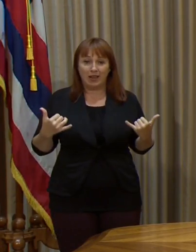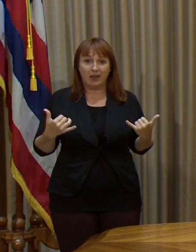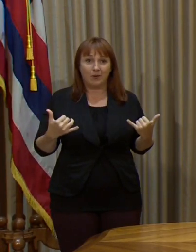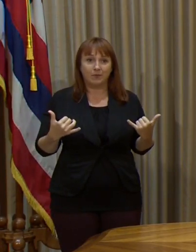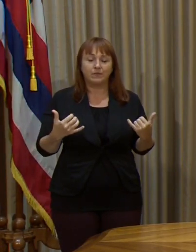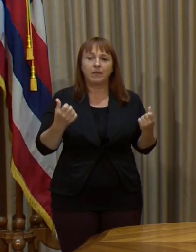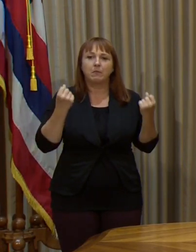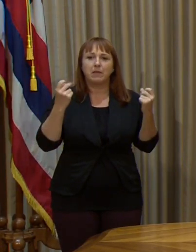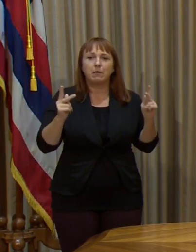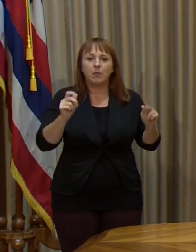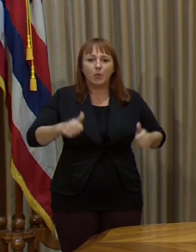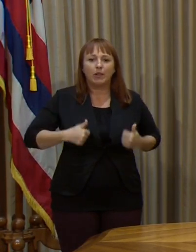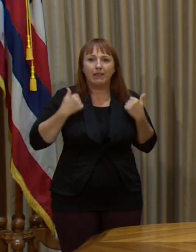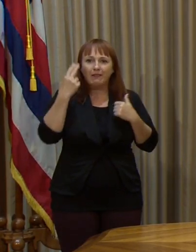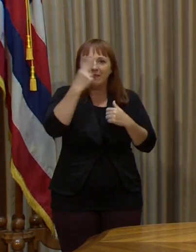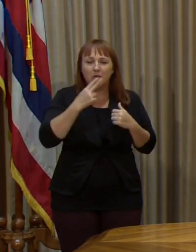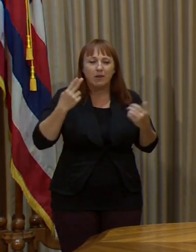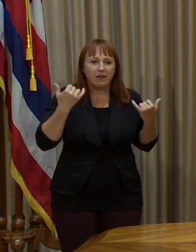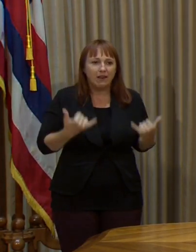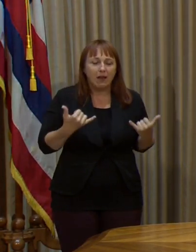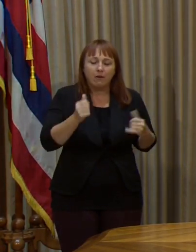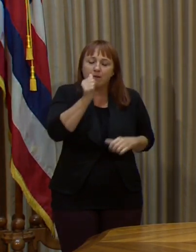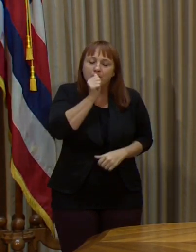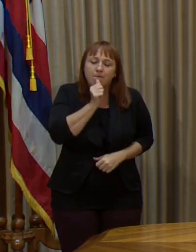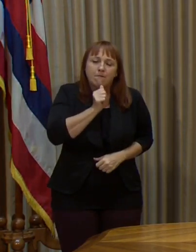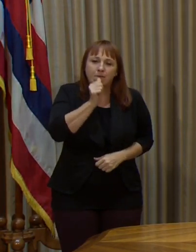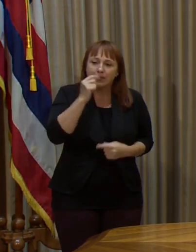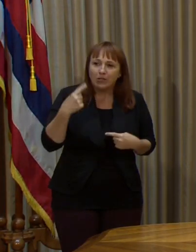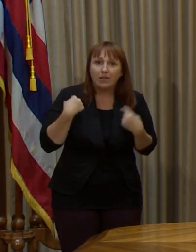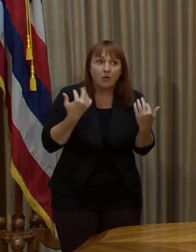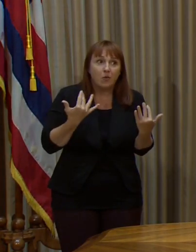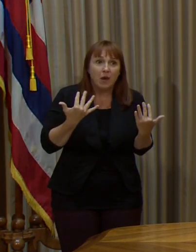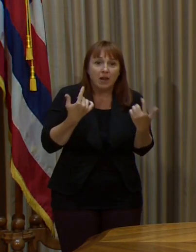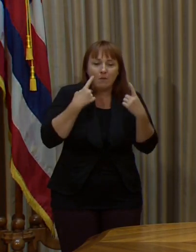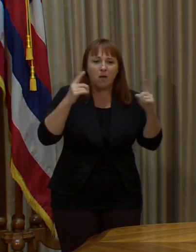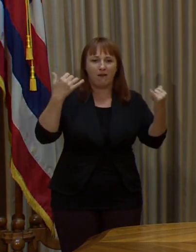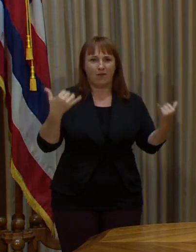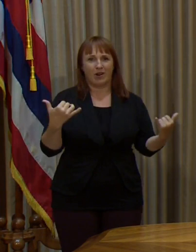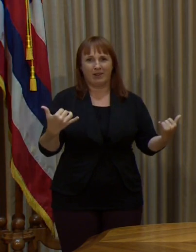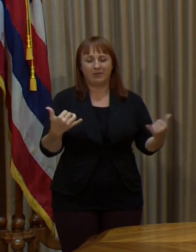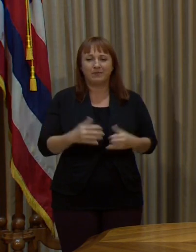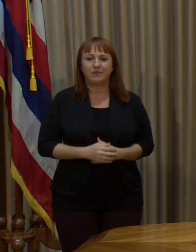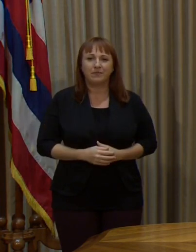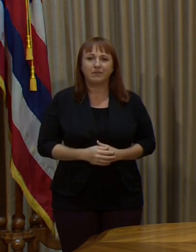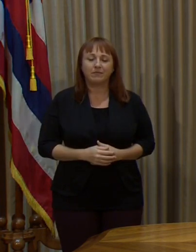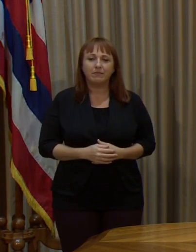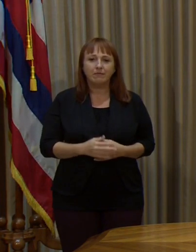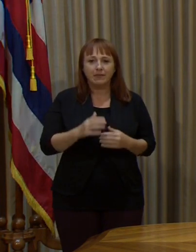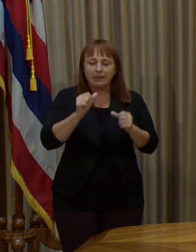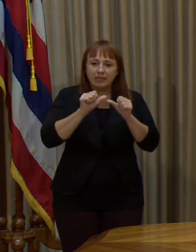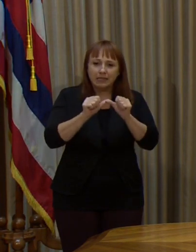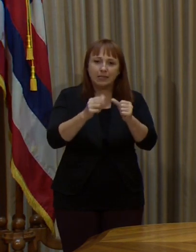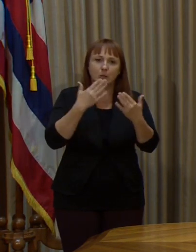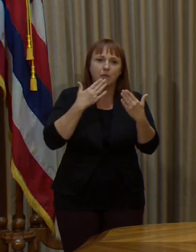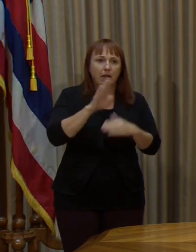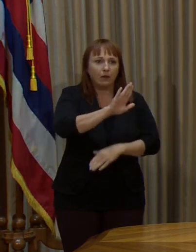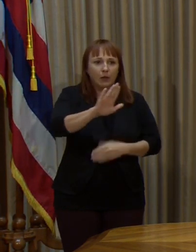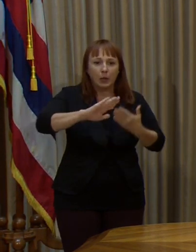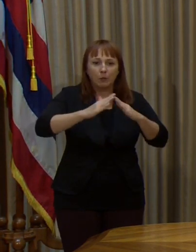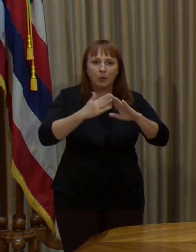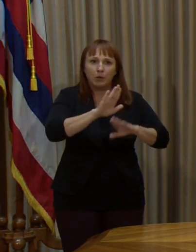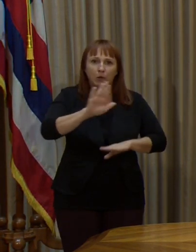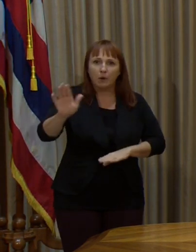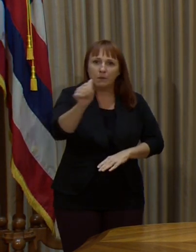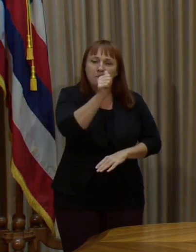a lot of our residents have been really patiently waiting for this day. We want to continue to thank people for their patience.